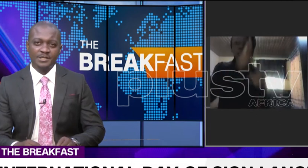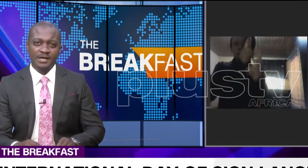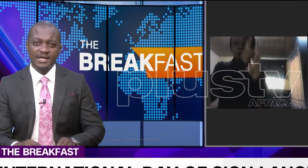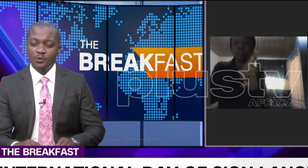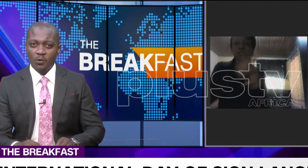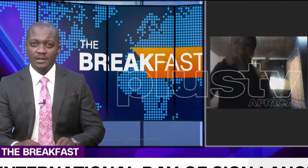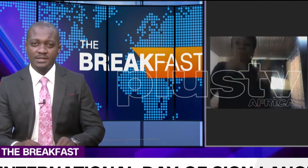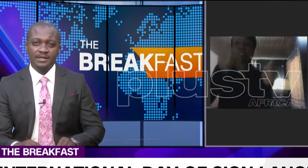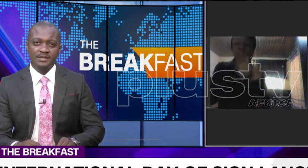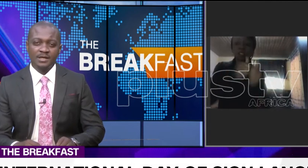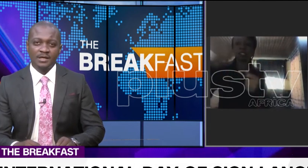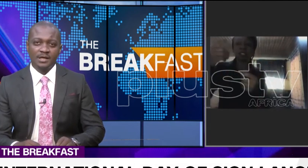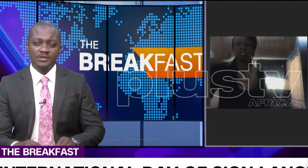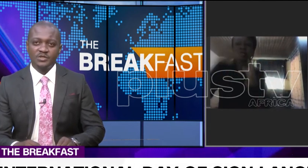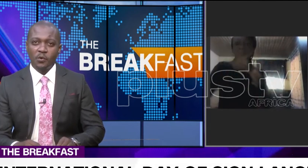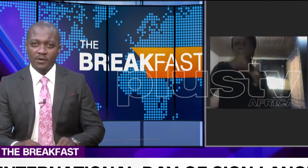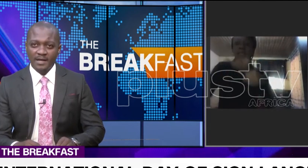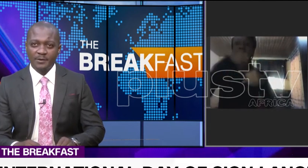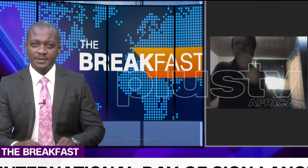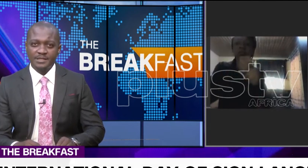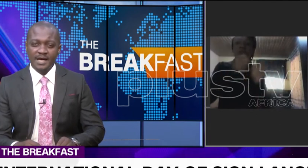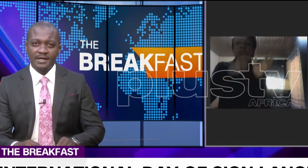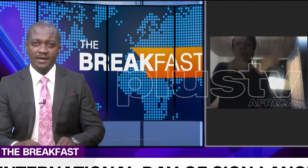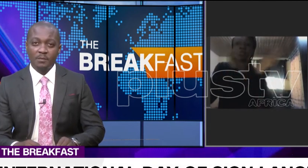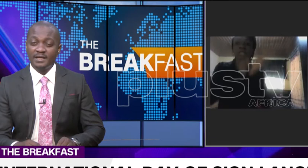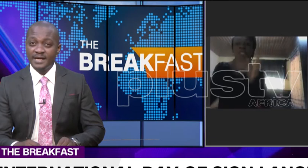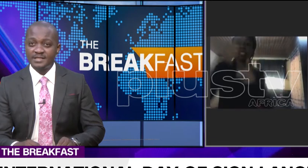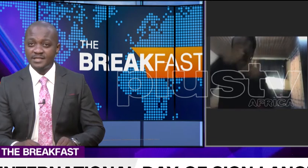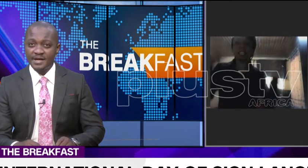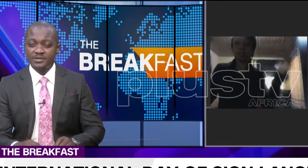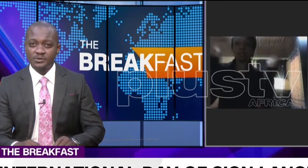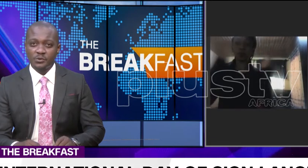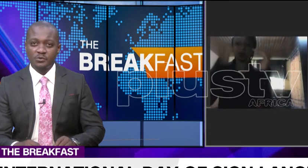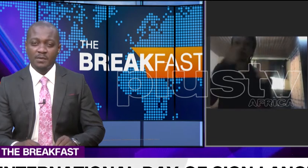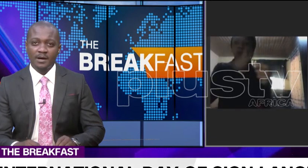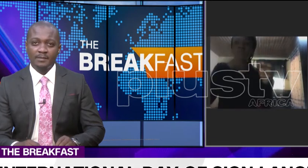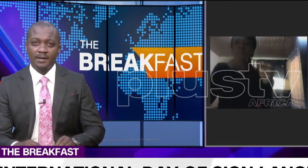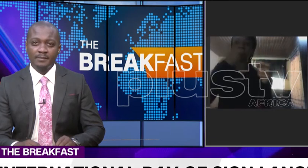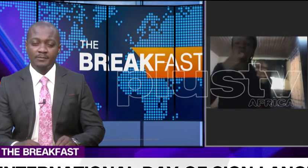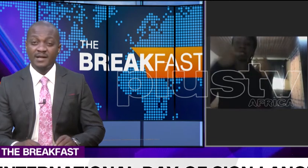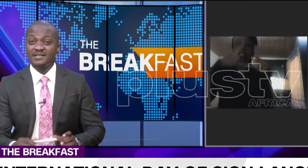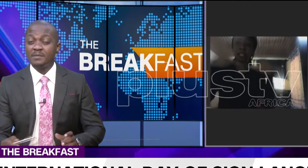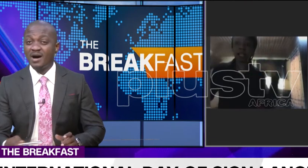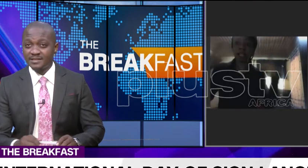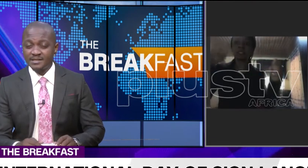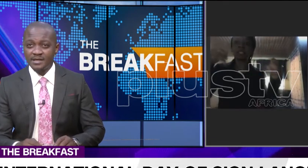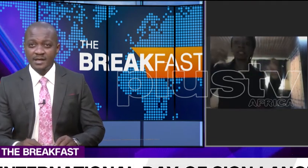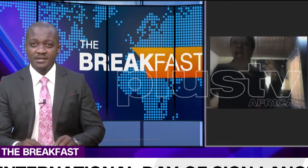are equal in status to spoken languages and obligates states also, rather state parties, to